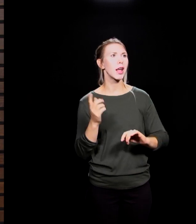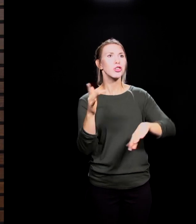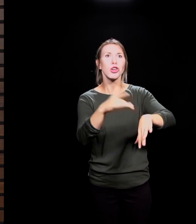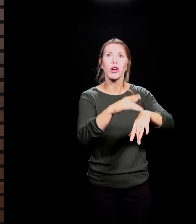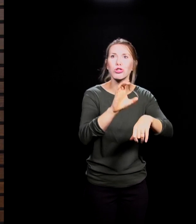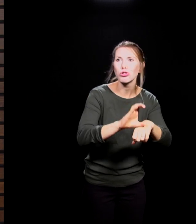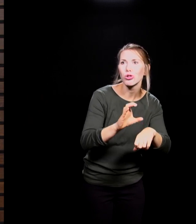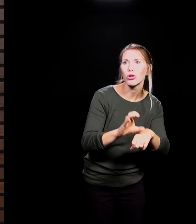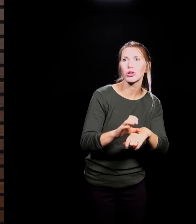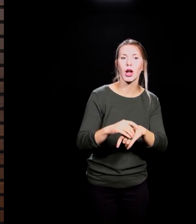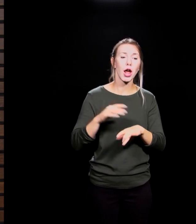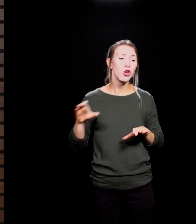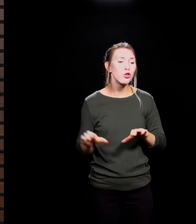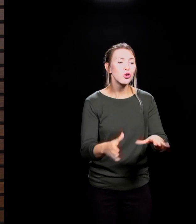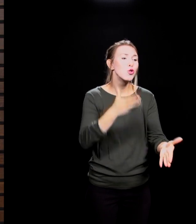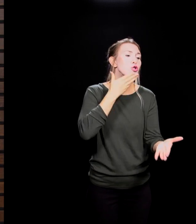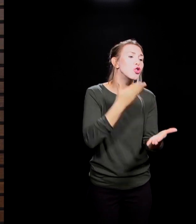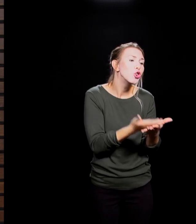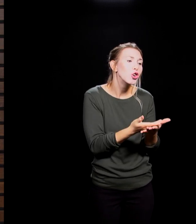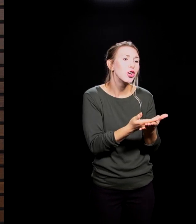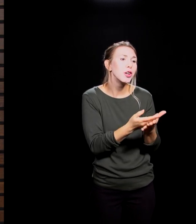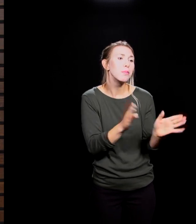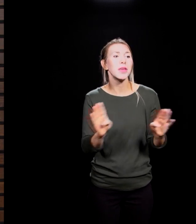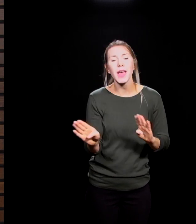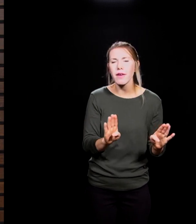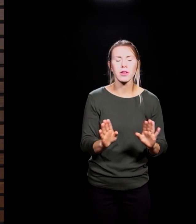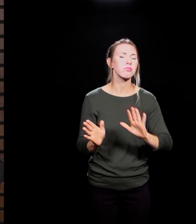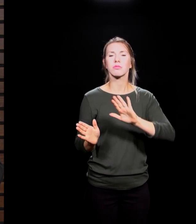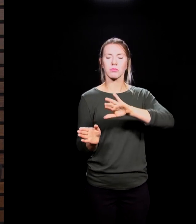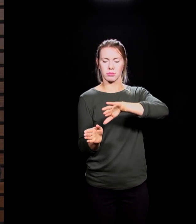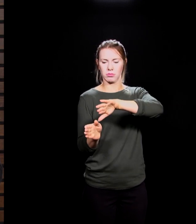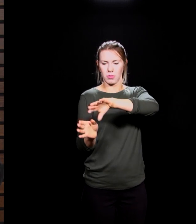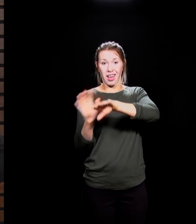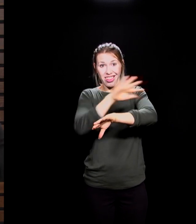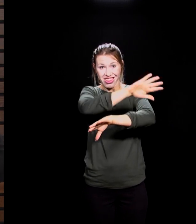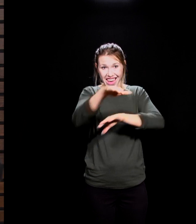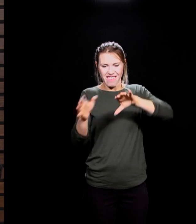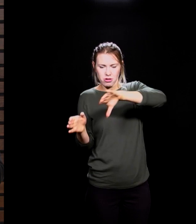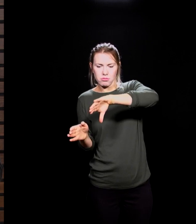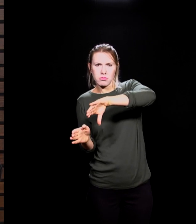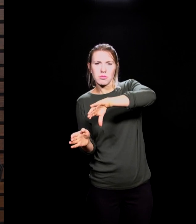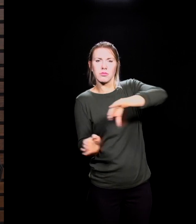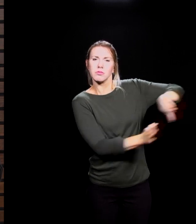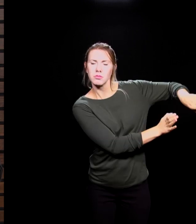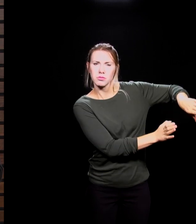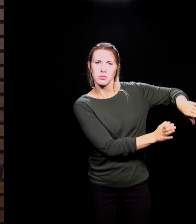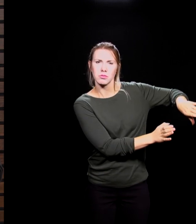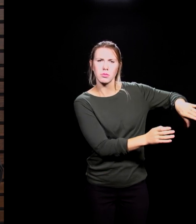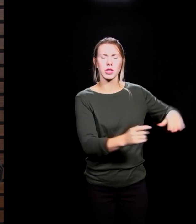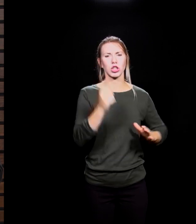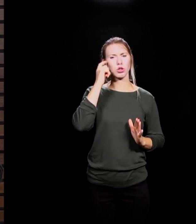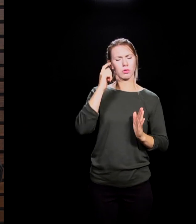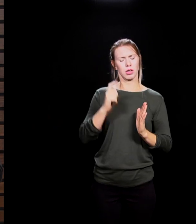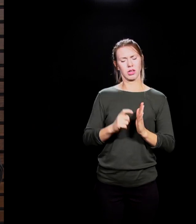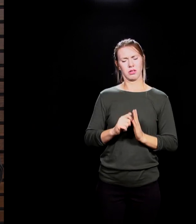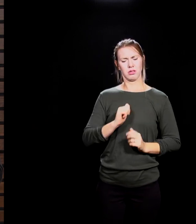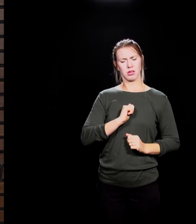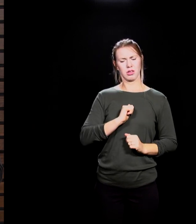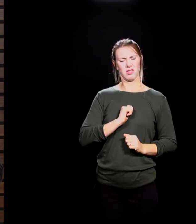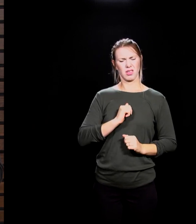But do you know that at some point in time, in your heart, you recognized you were far from God because God revealed it to you? And